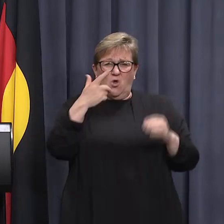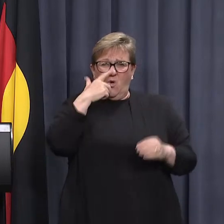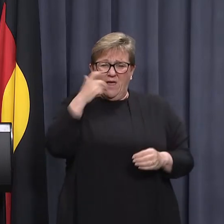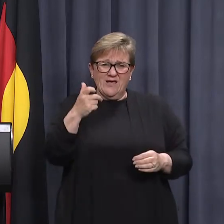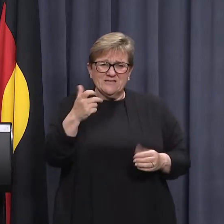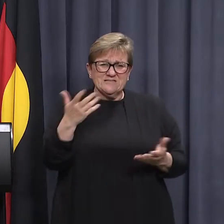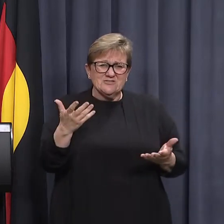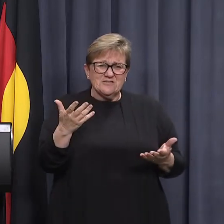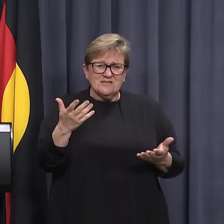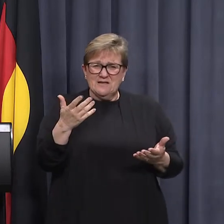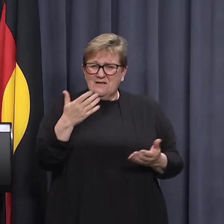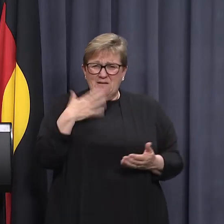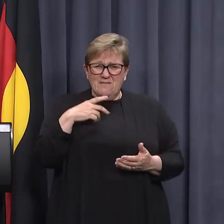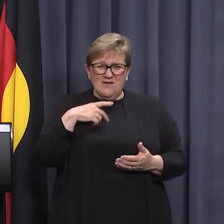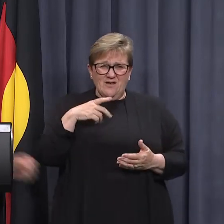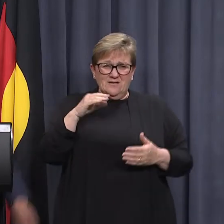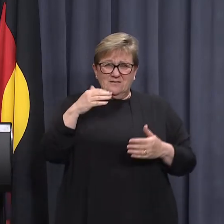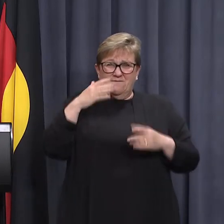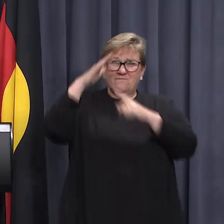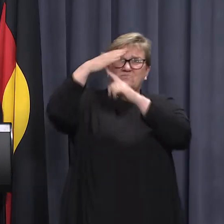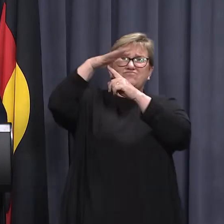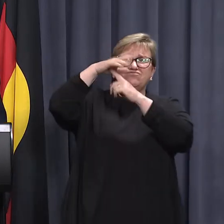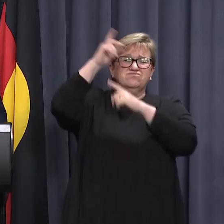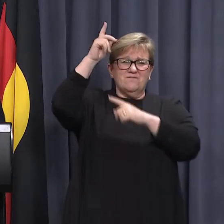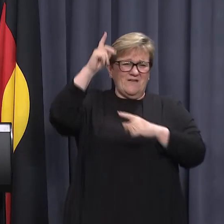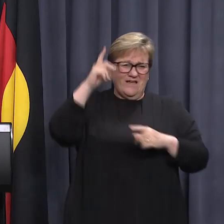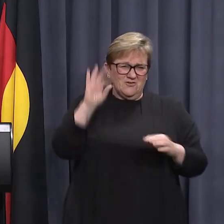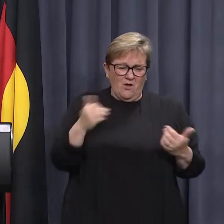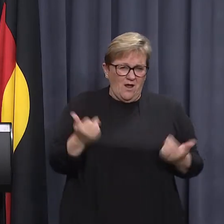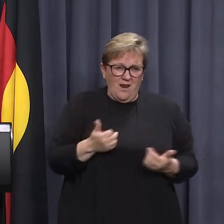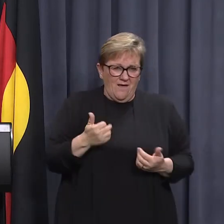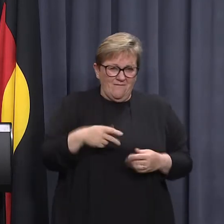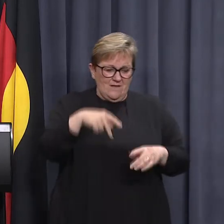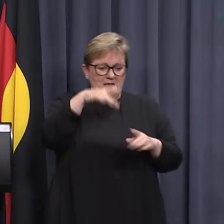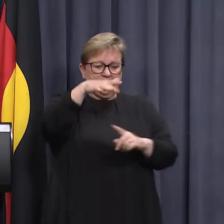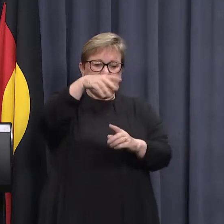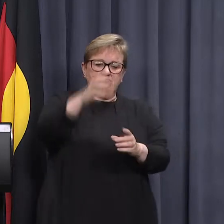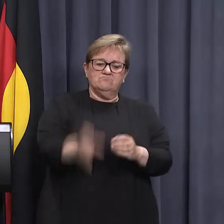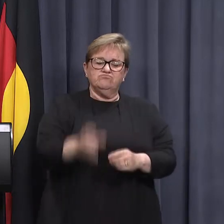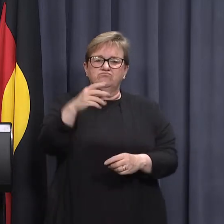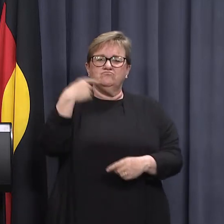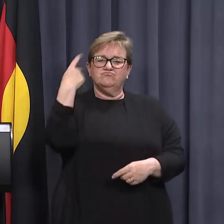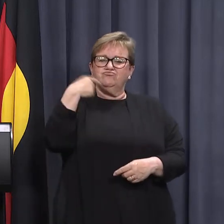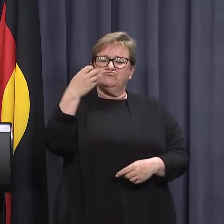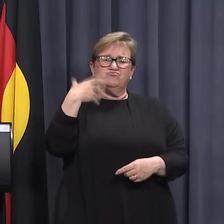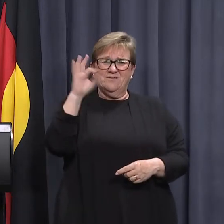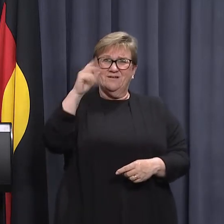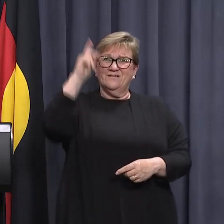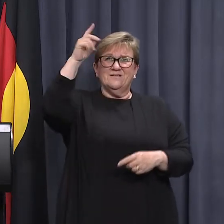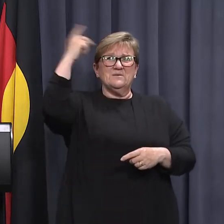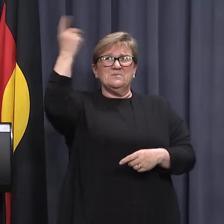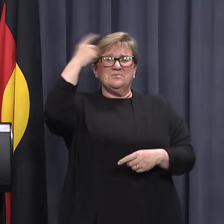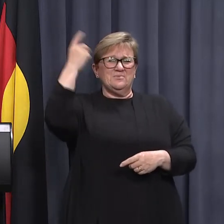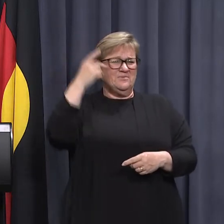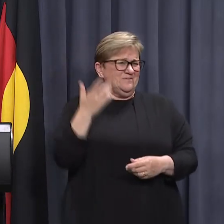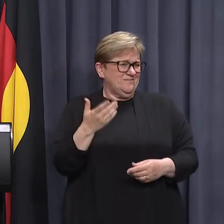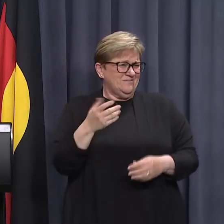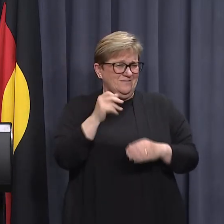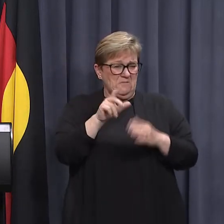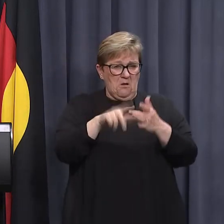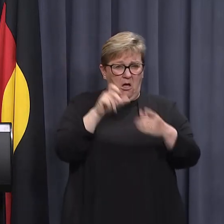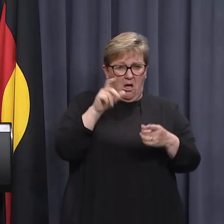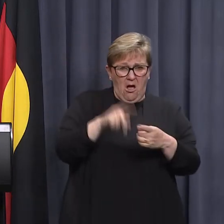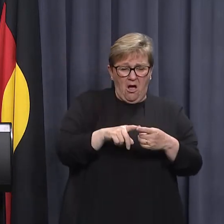conditioning, I suppose? Because they're not rooftop fans, they're not sort of standing fans. They're desktop fans and you can have a bit of ice that you put in a